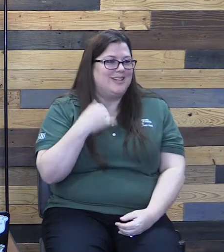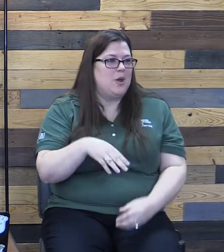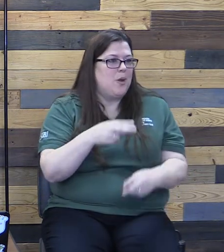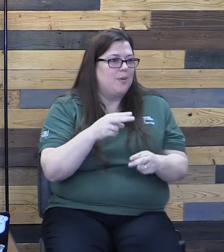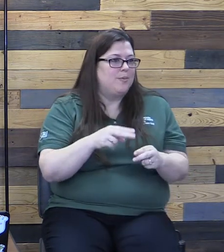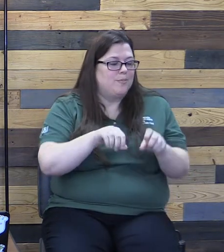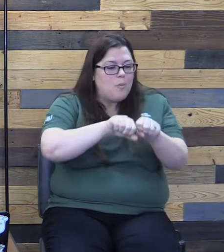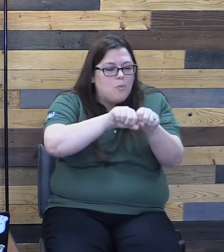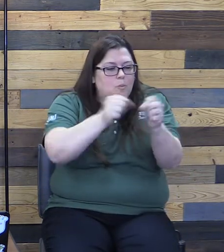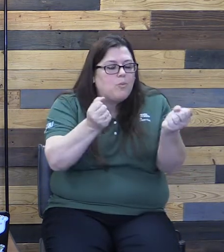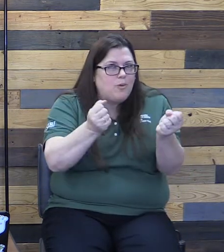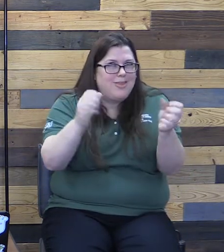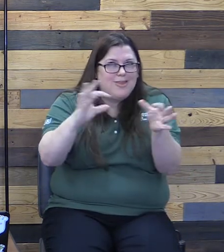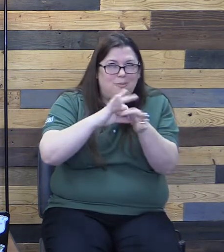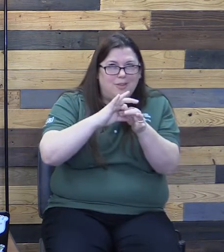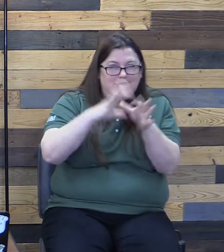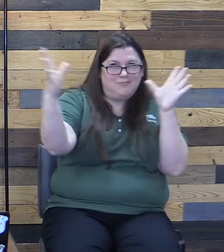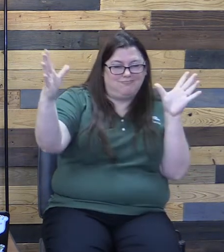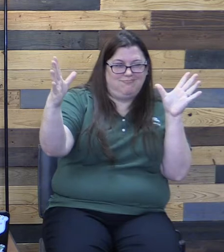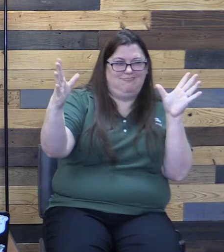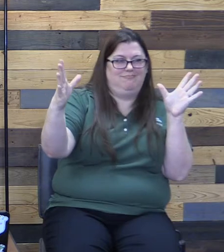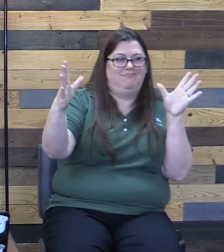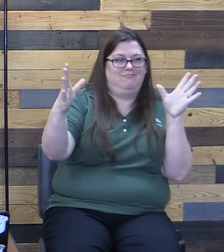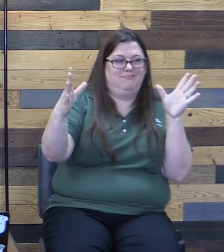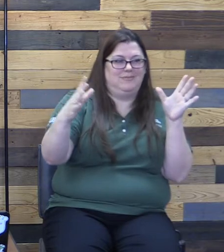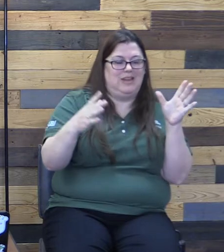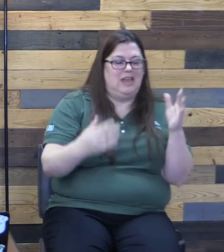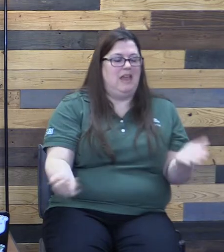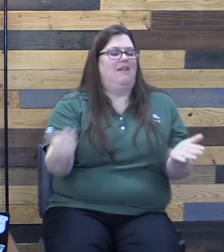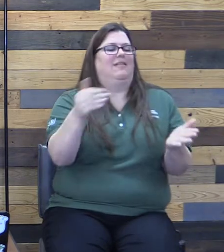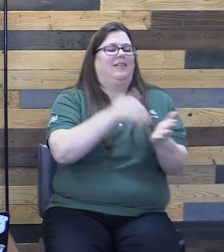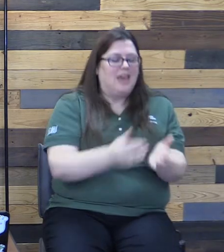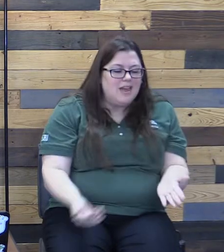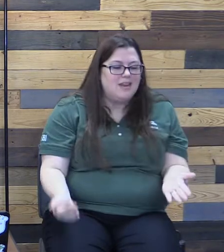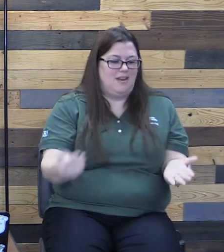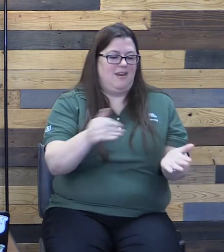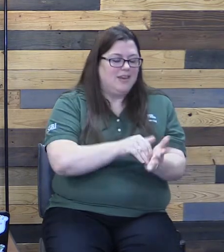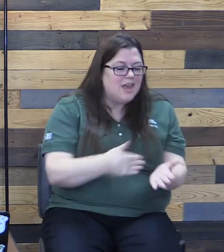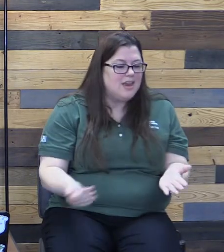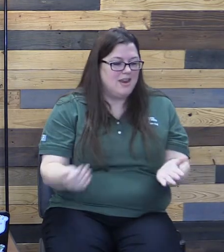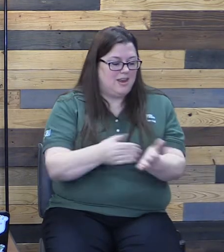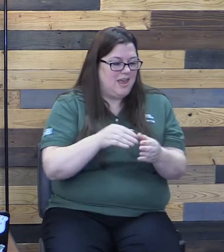Constantly, time after time, they put other things on the thrones of their heart.